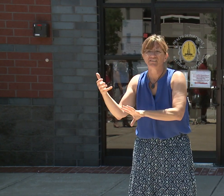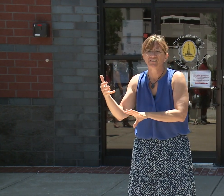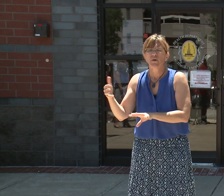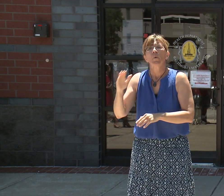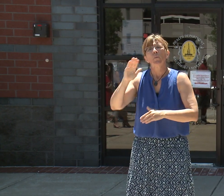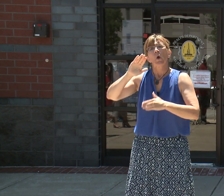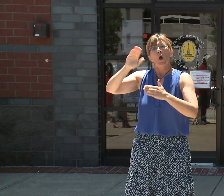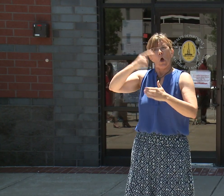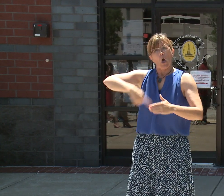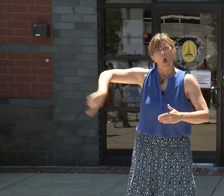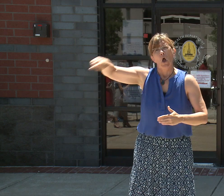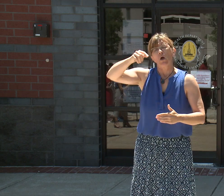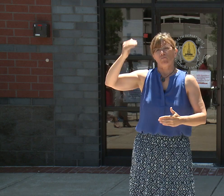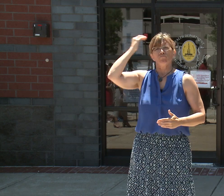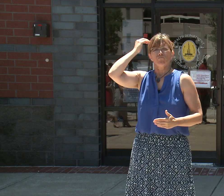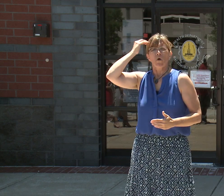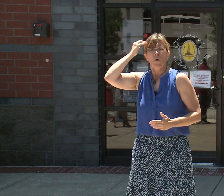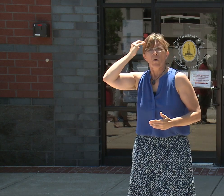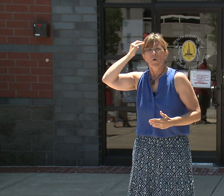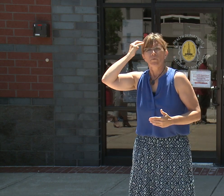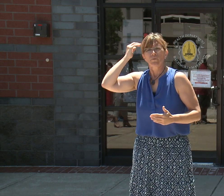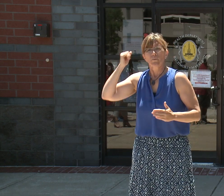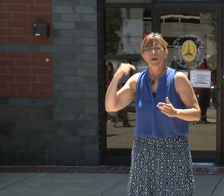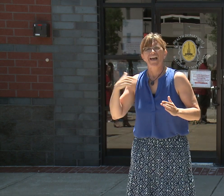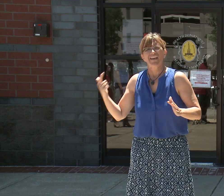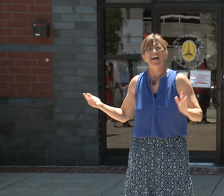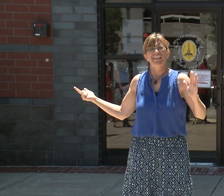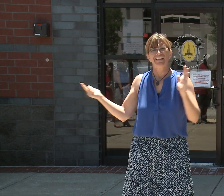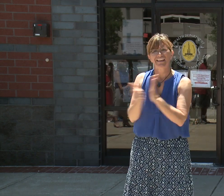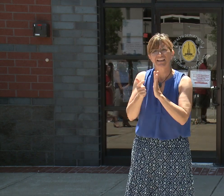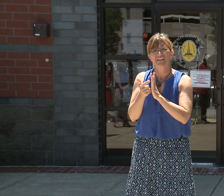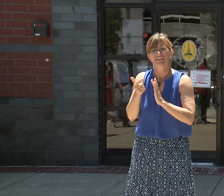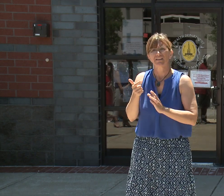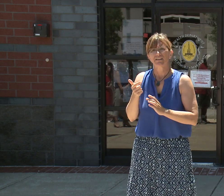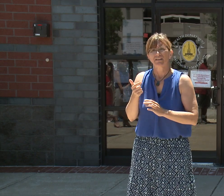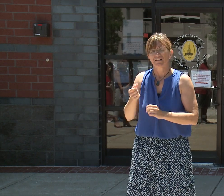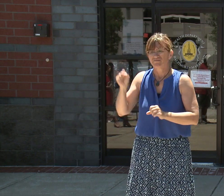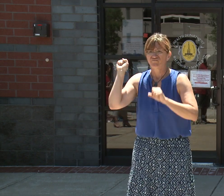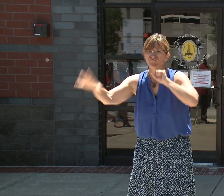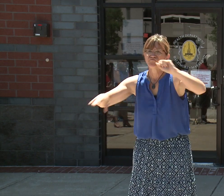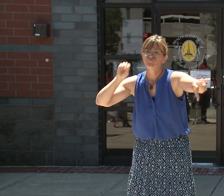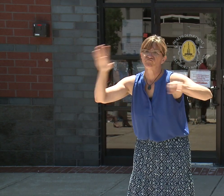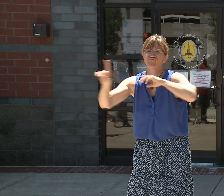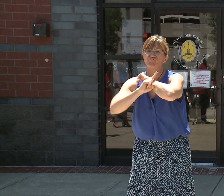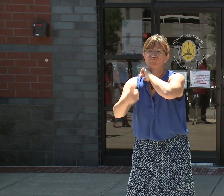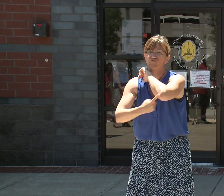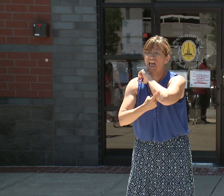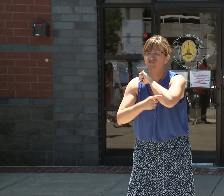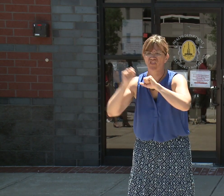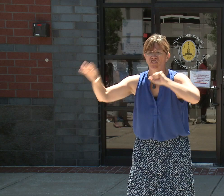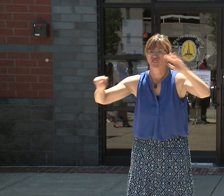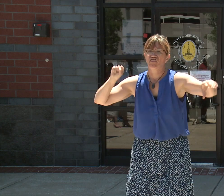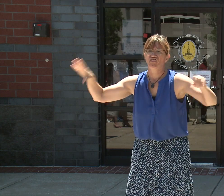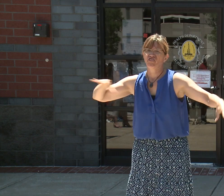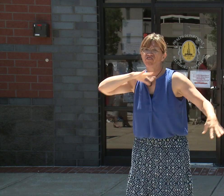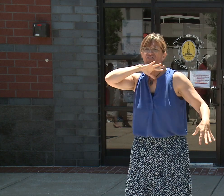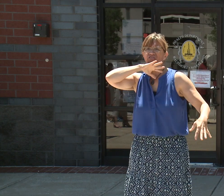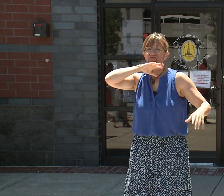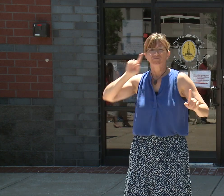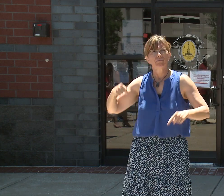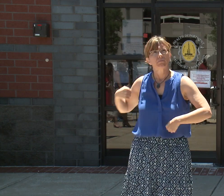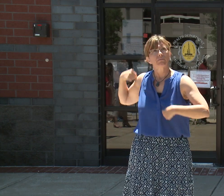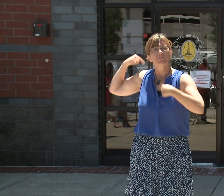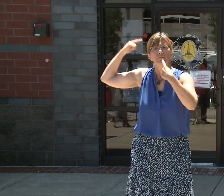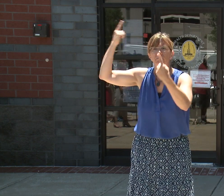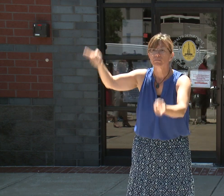had a legal dumping problem longer than Brandon Scott's been alive. And my direction to our city administrator and to our new DPW director